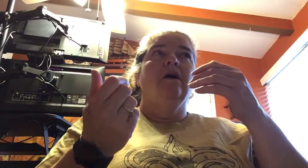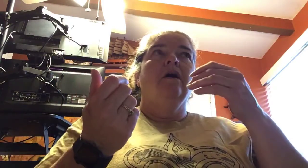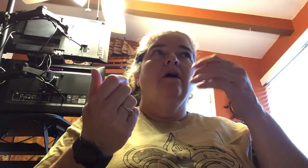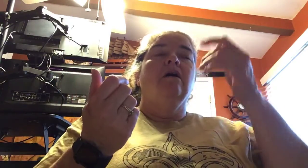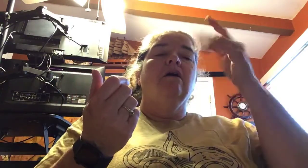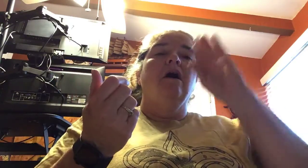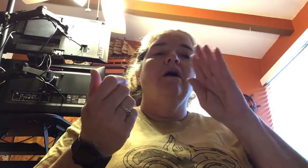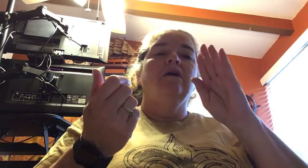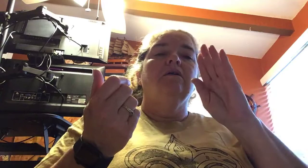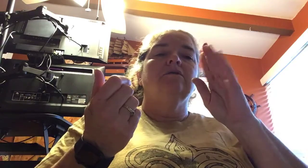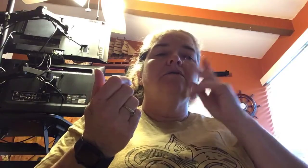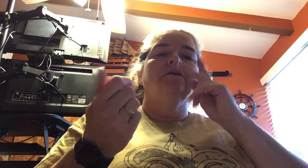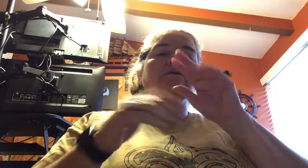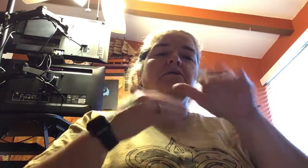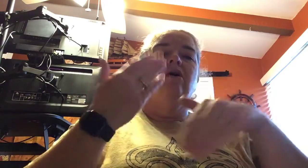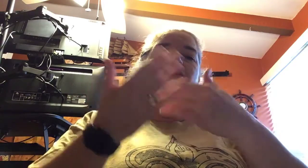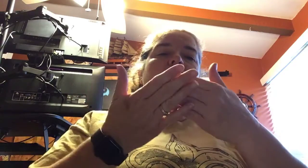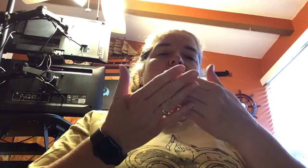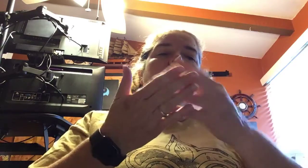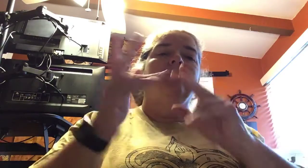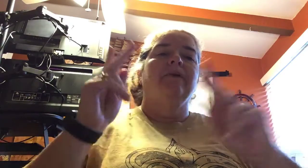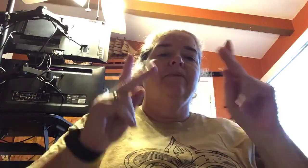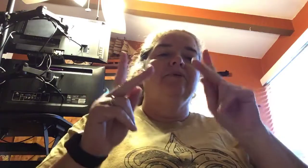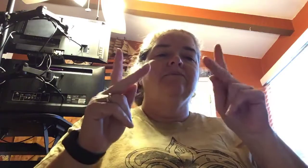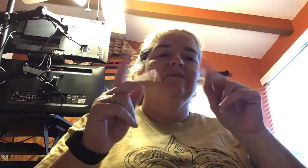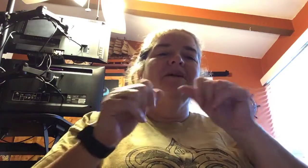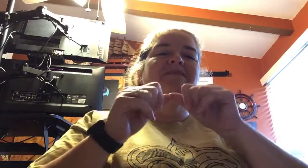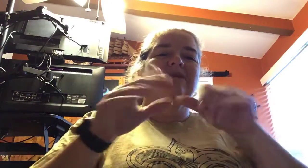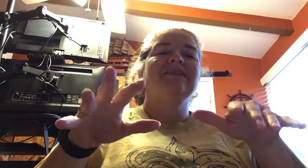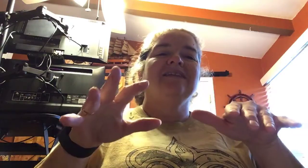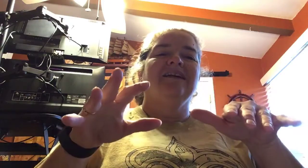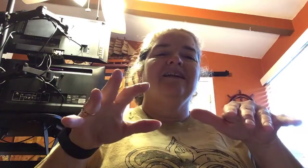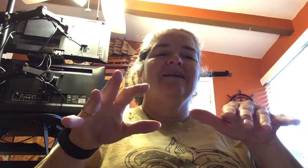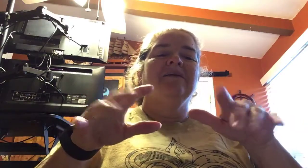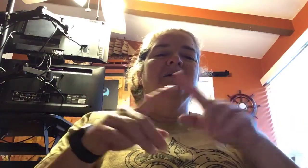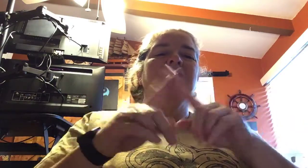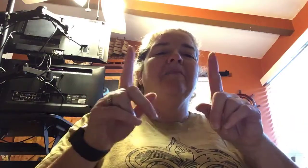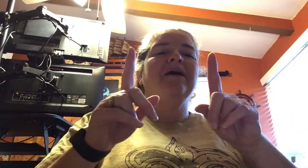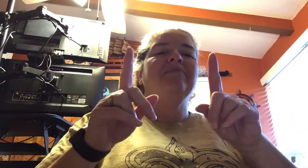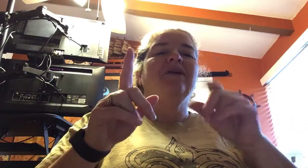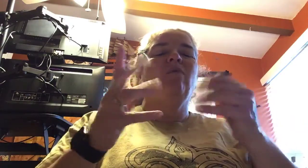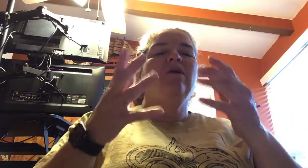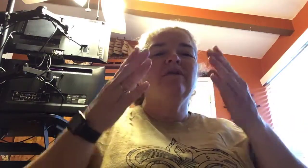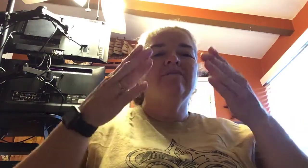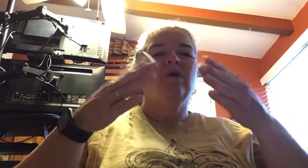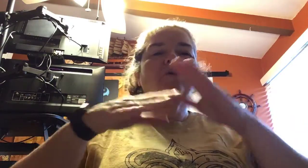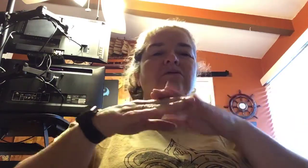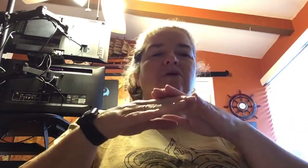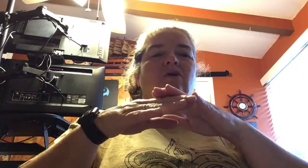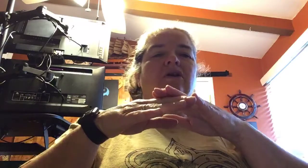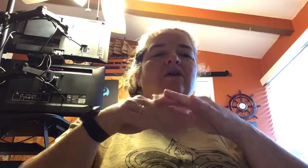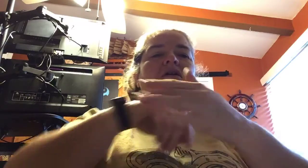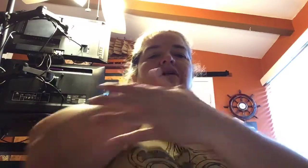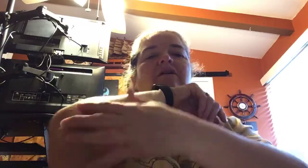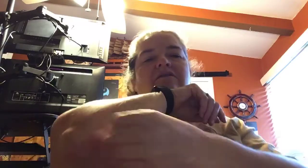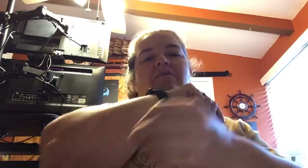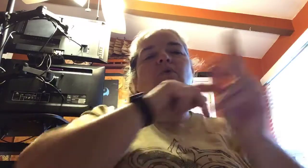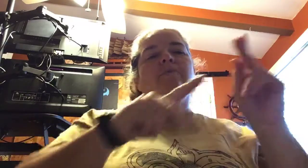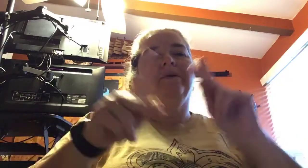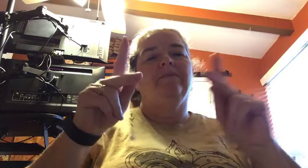God sees all people as a blessing, but I wanted to focus on the poor people